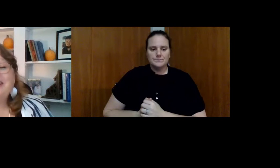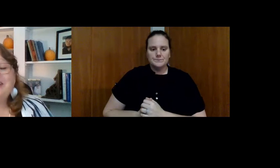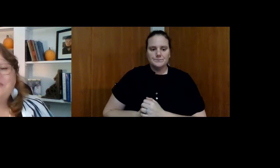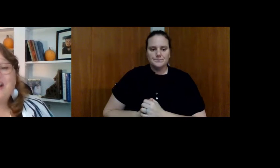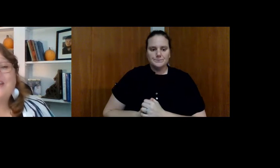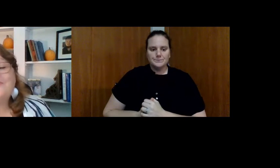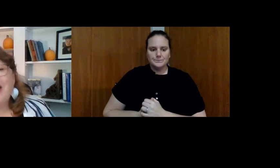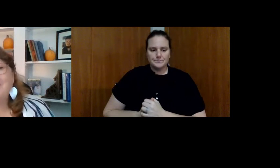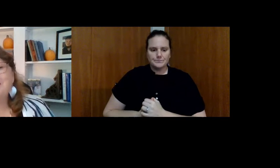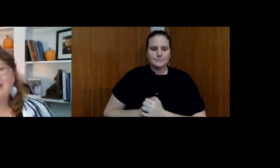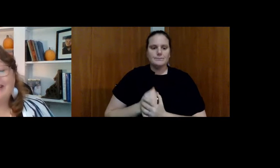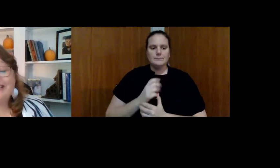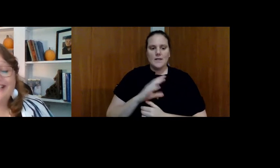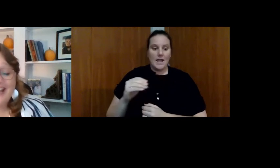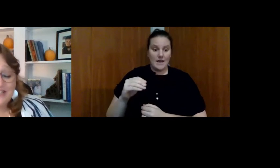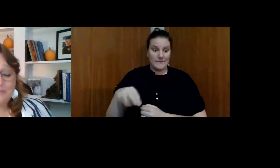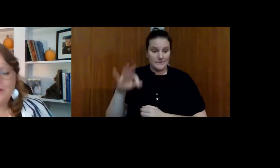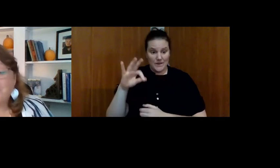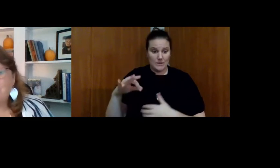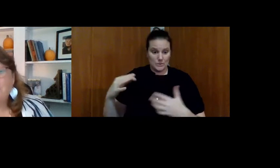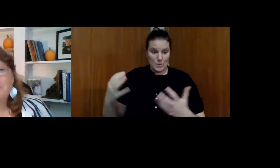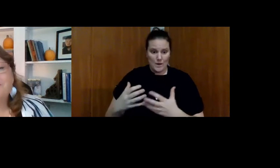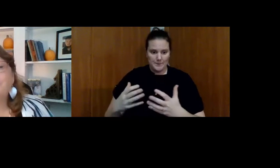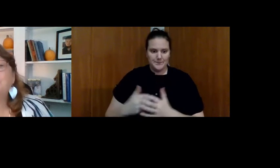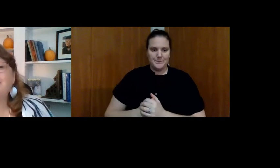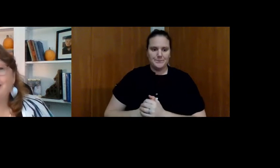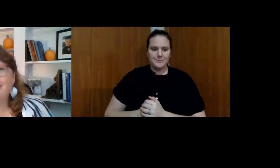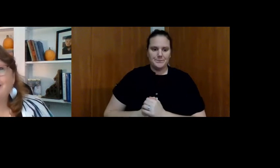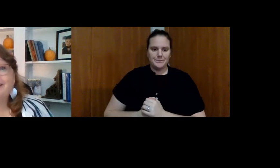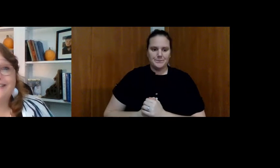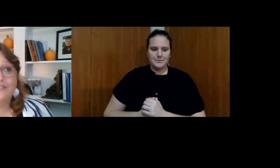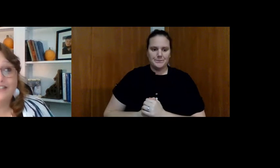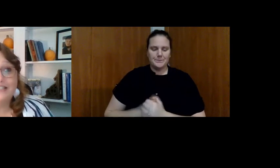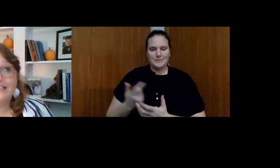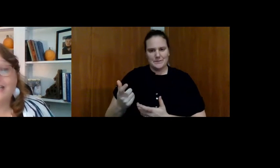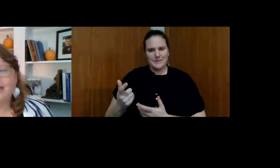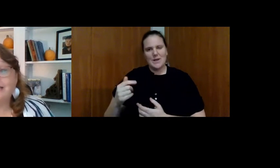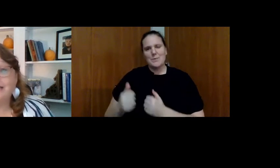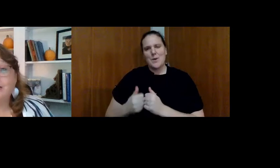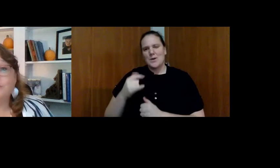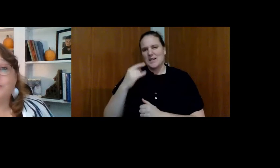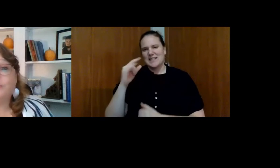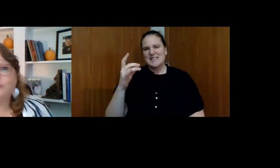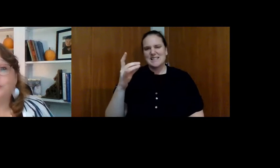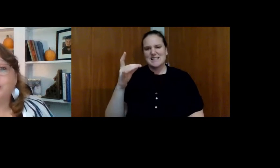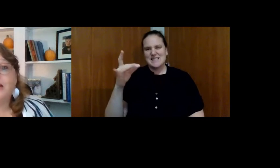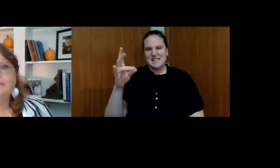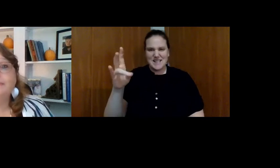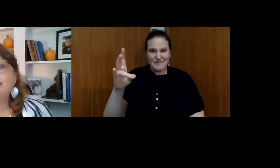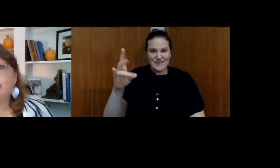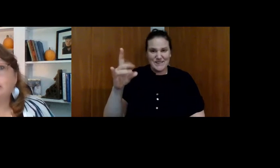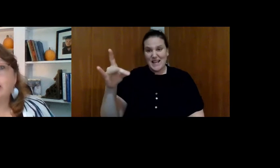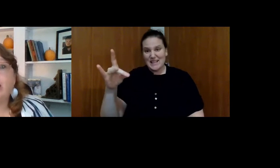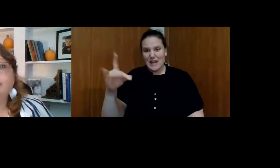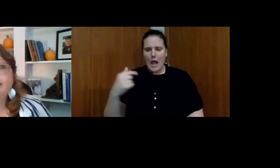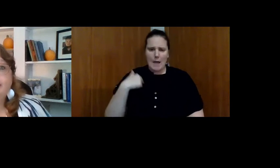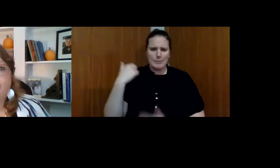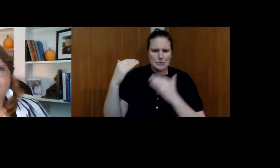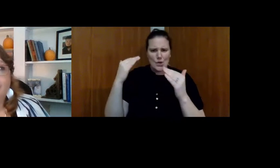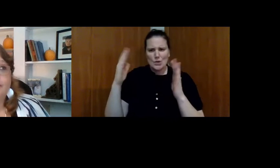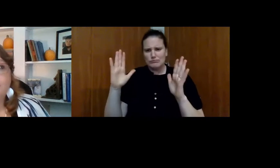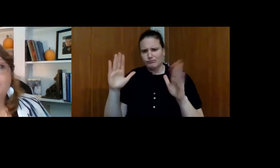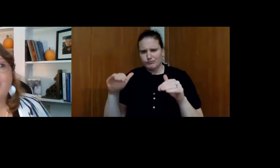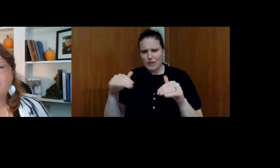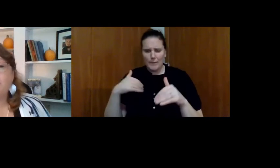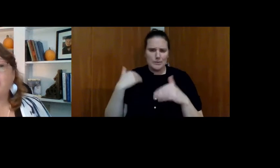And what I found is, as a mom, most kids 17, 18 years old are, I'm an adult. I'm an